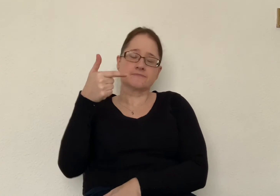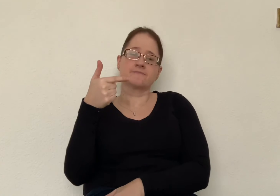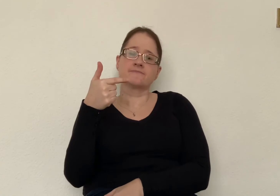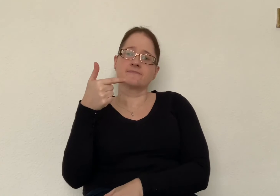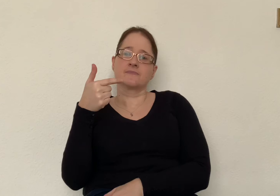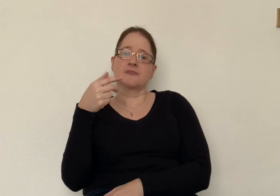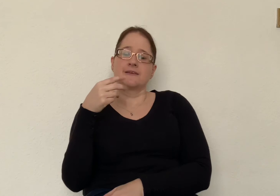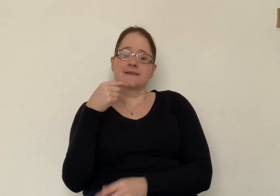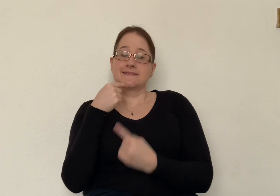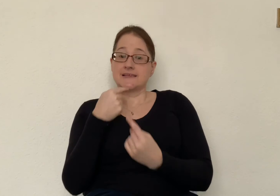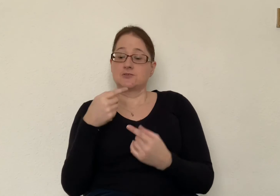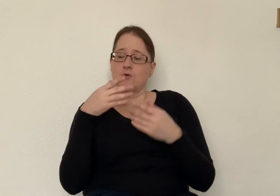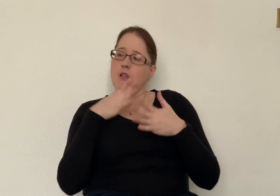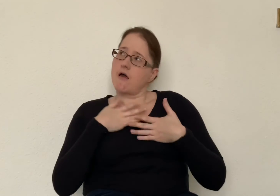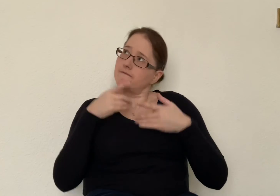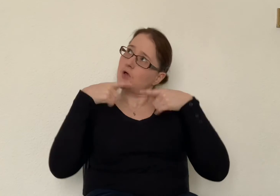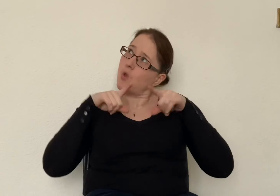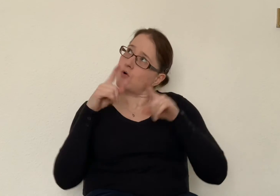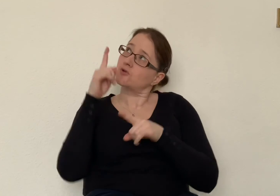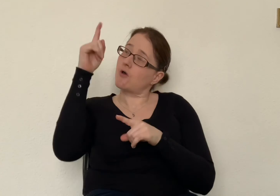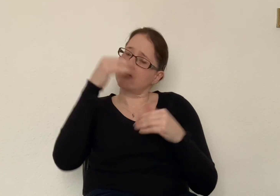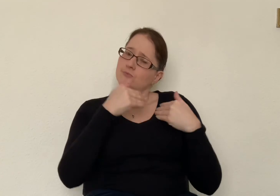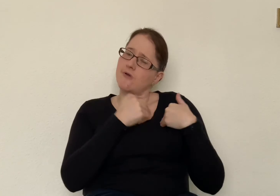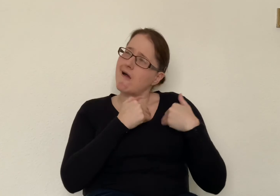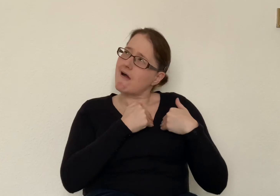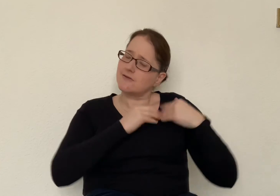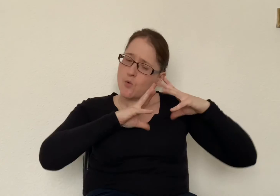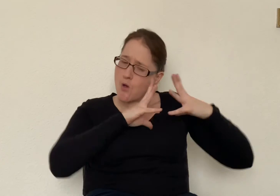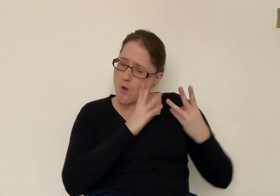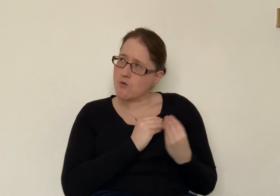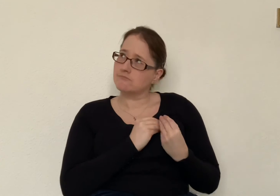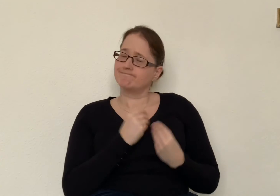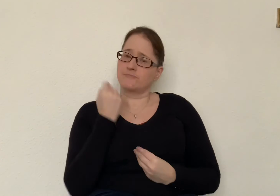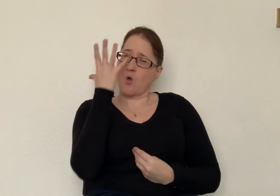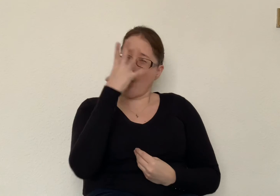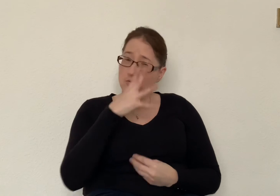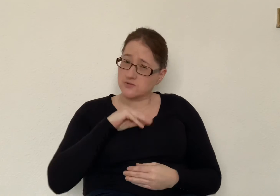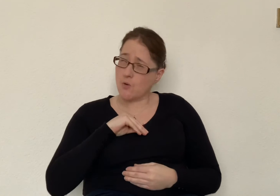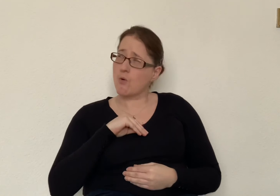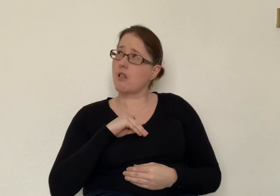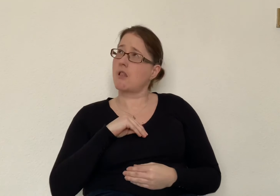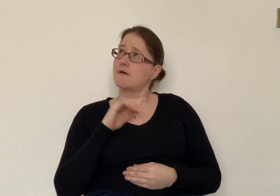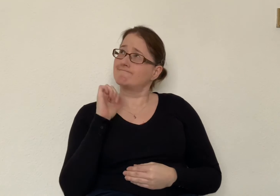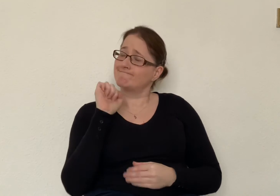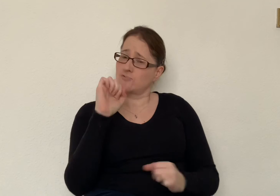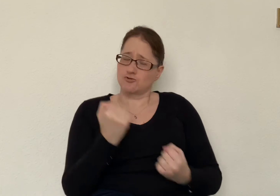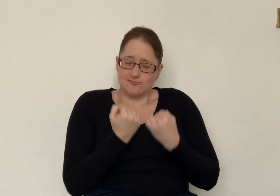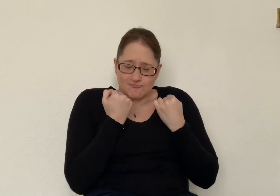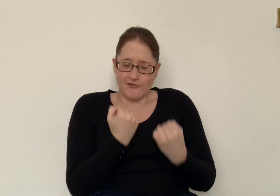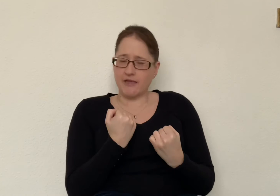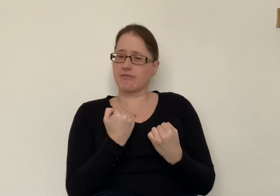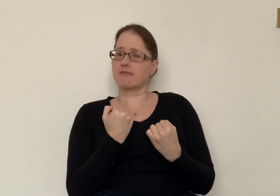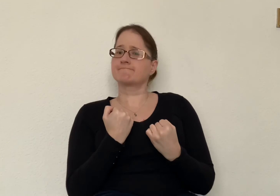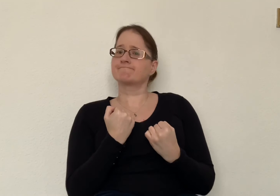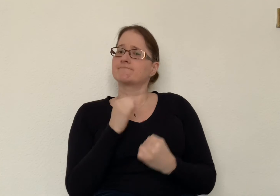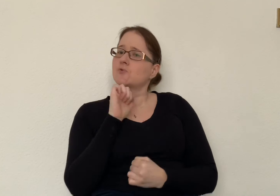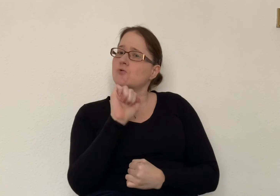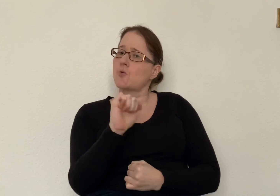Lord your God with all your heart with all your soul with all your strength and with all your mind